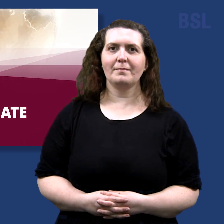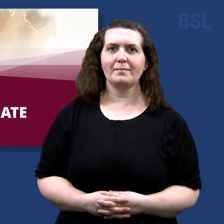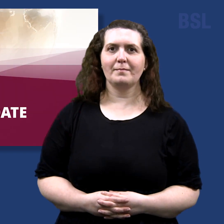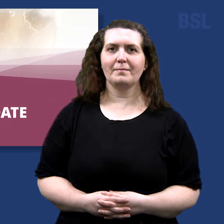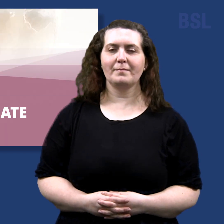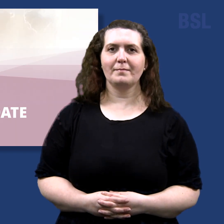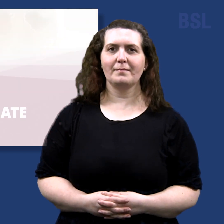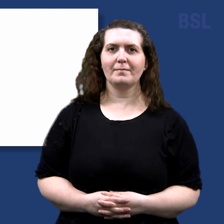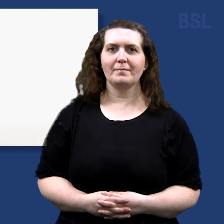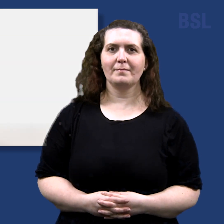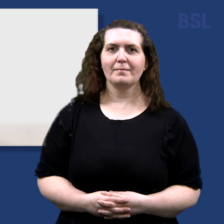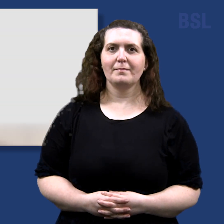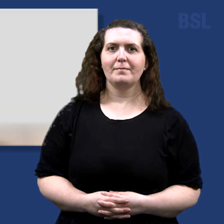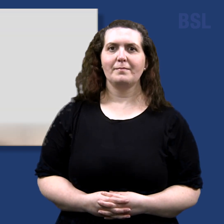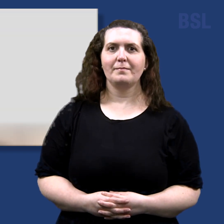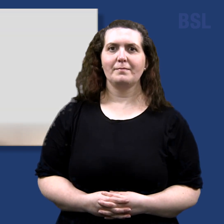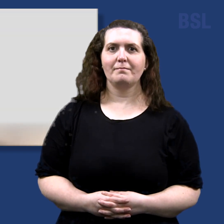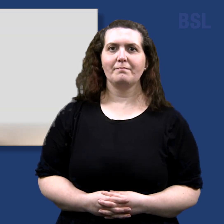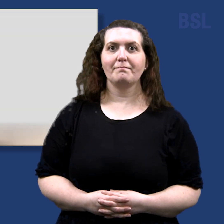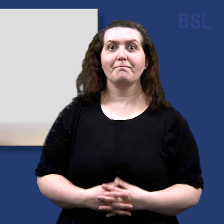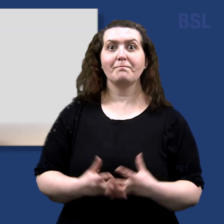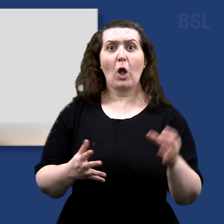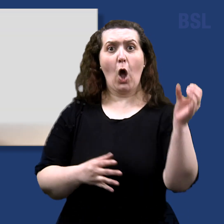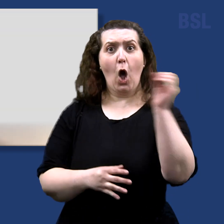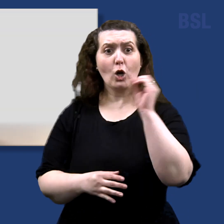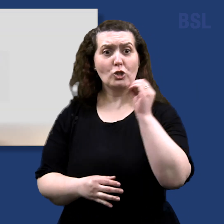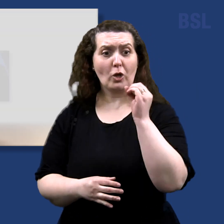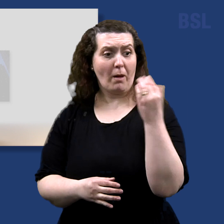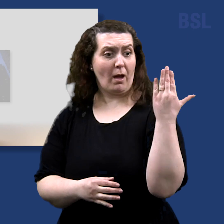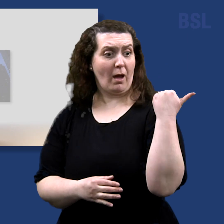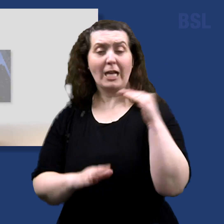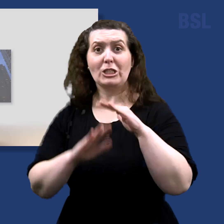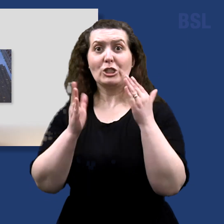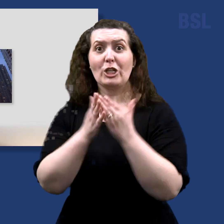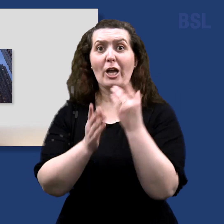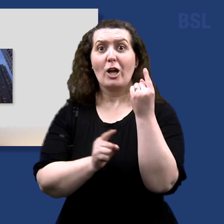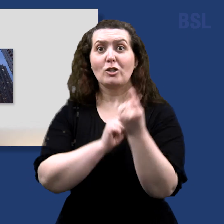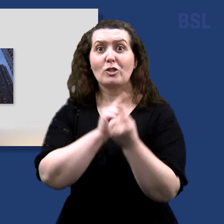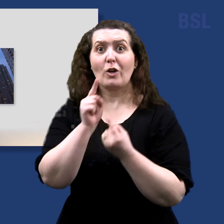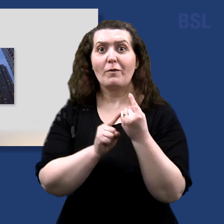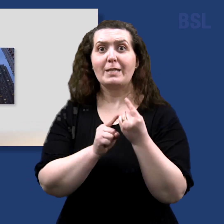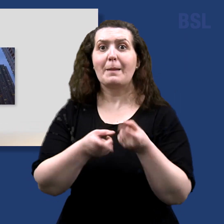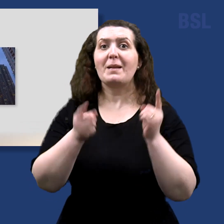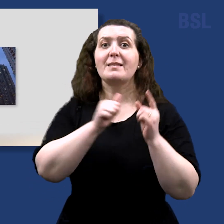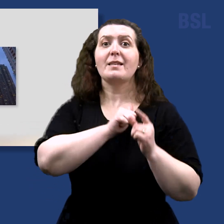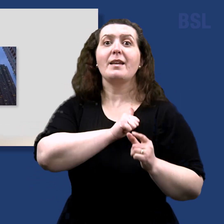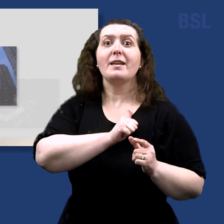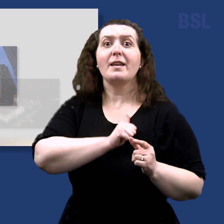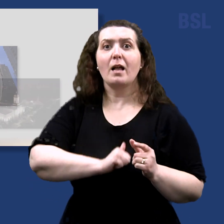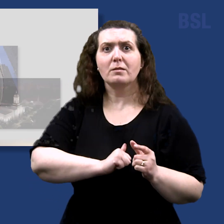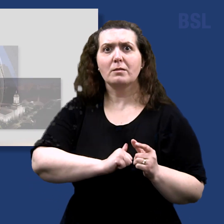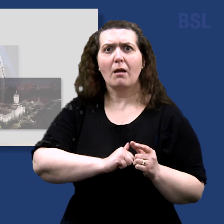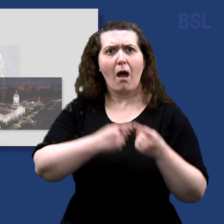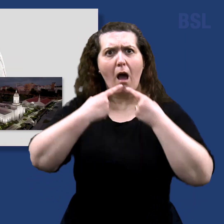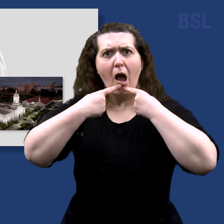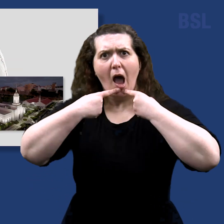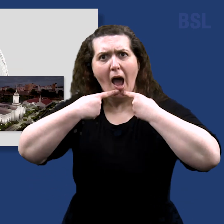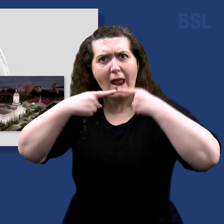In the October 2022 General Conference, President Russell M. Nelson announced plans to construct 18 new